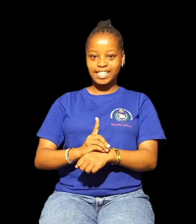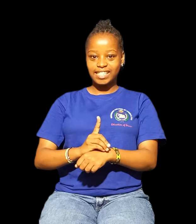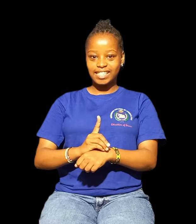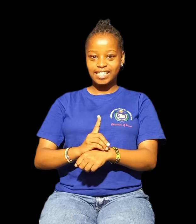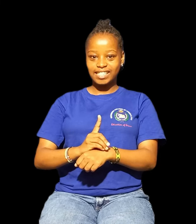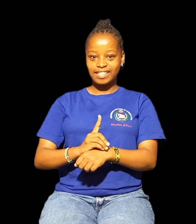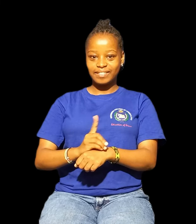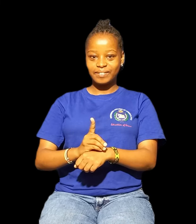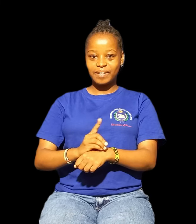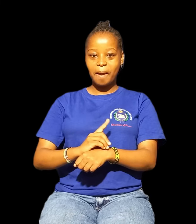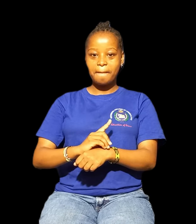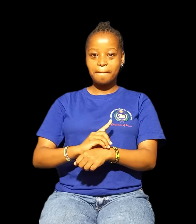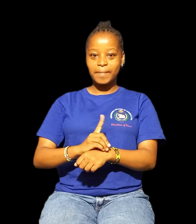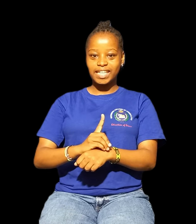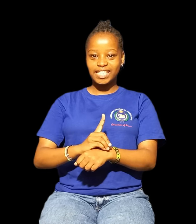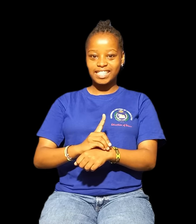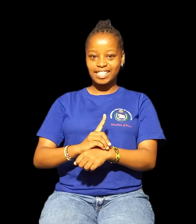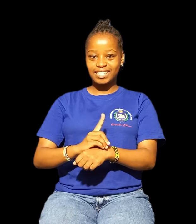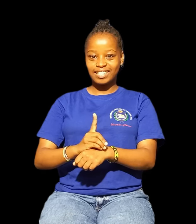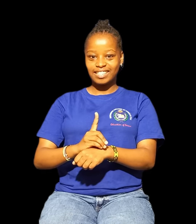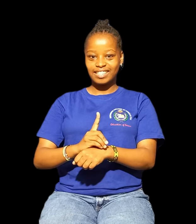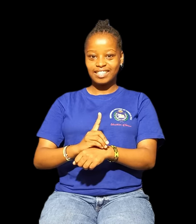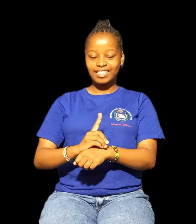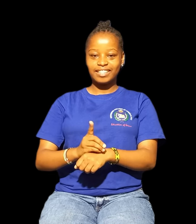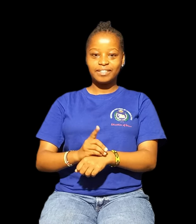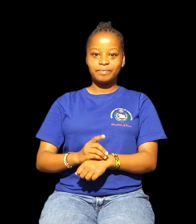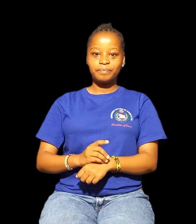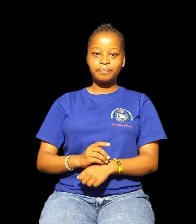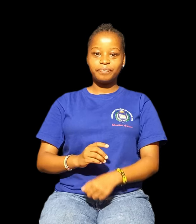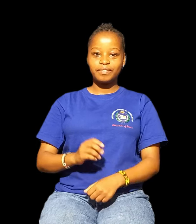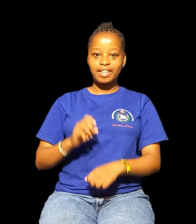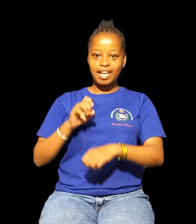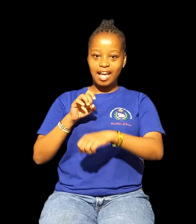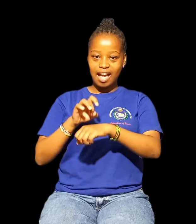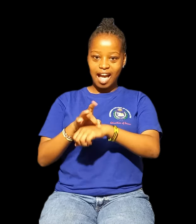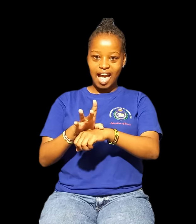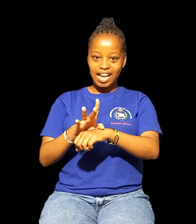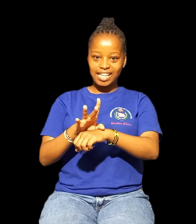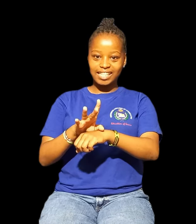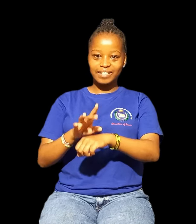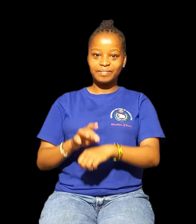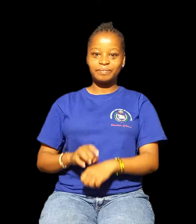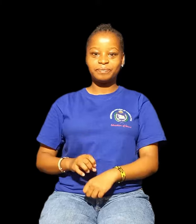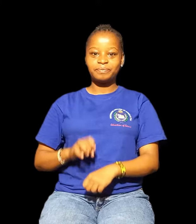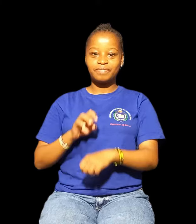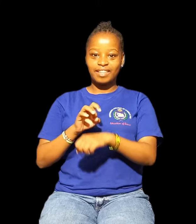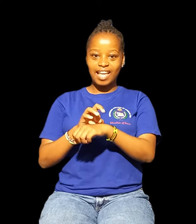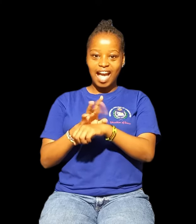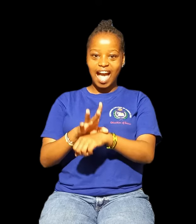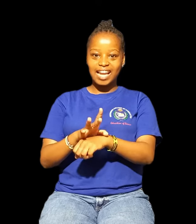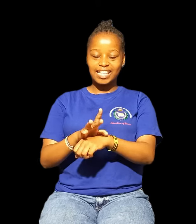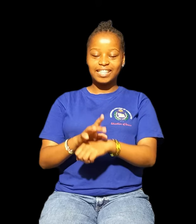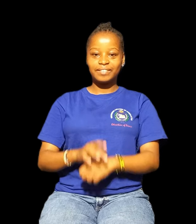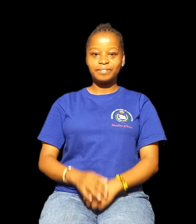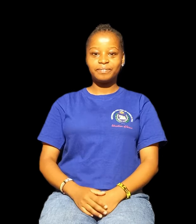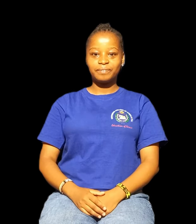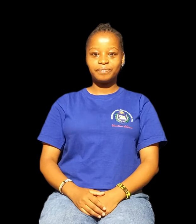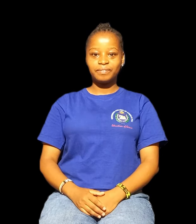Minute Early Early Week